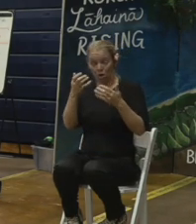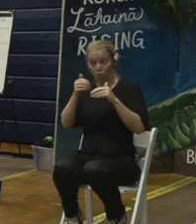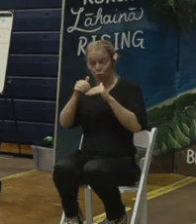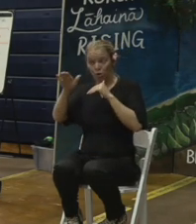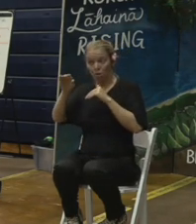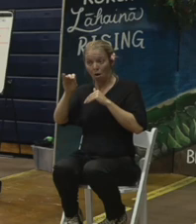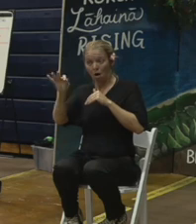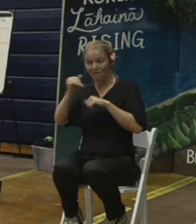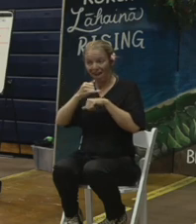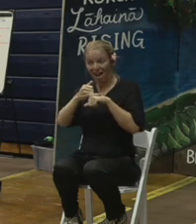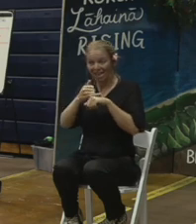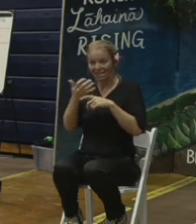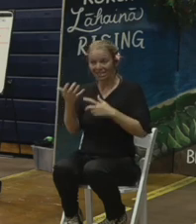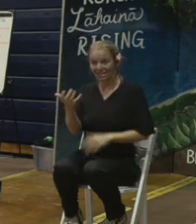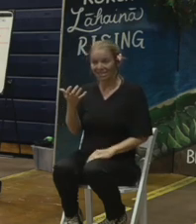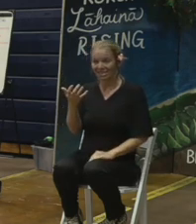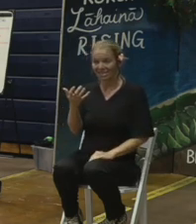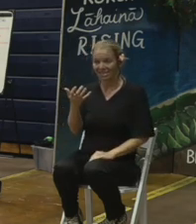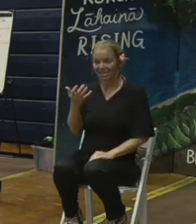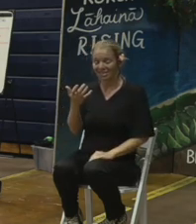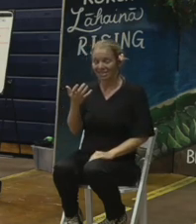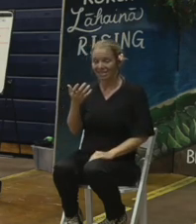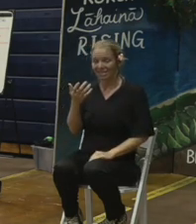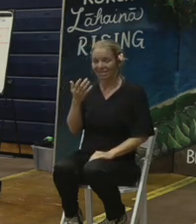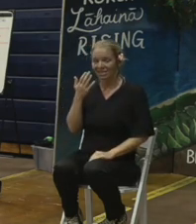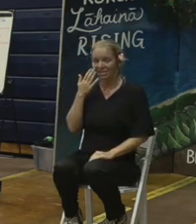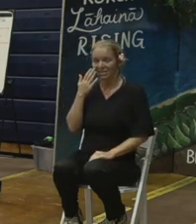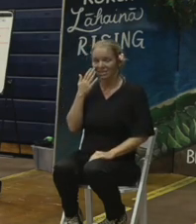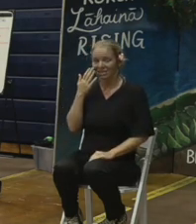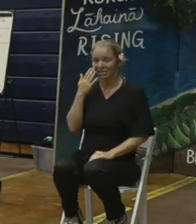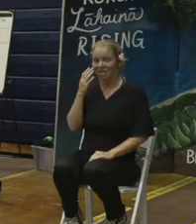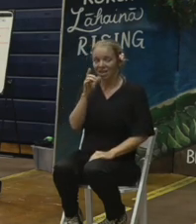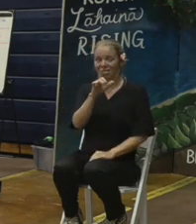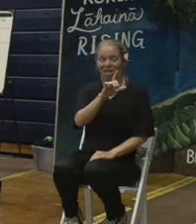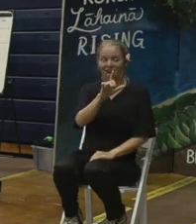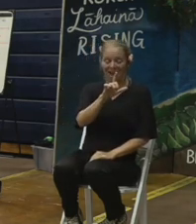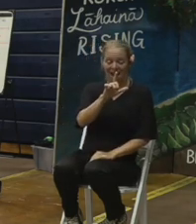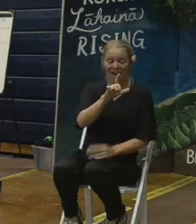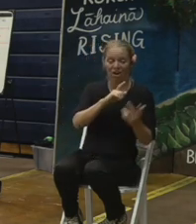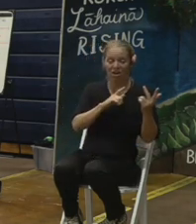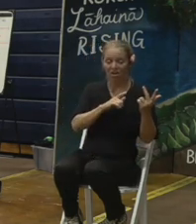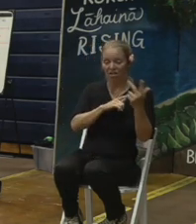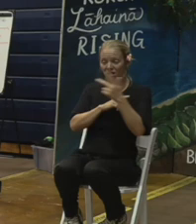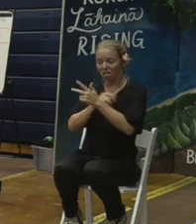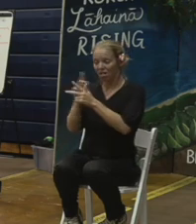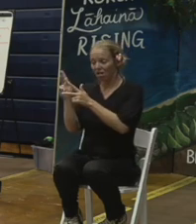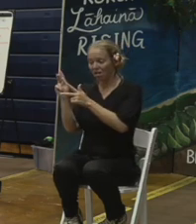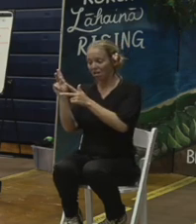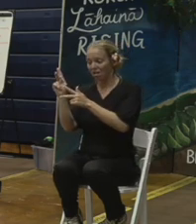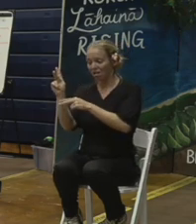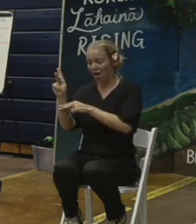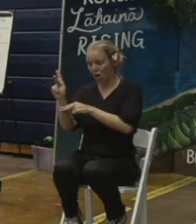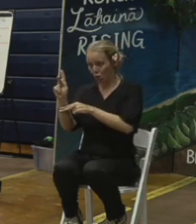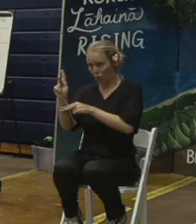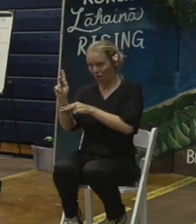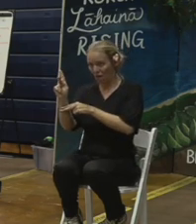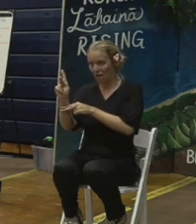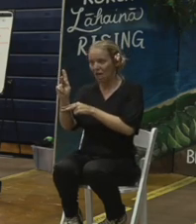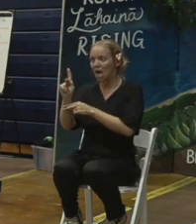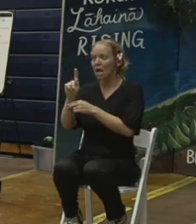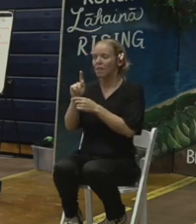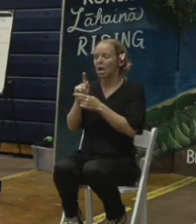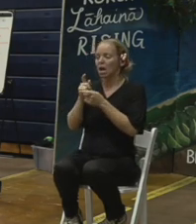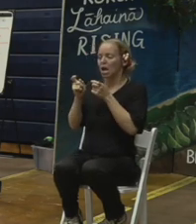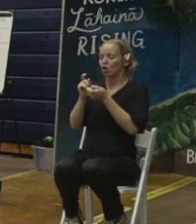still comes into play. It needs to be trucked from Lahaina to Kahului side to a TDS site, re-handled to be put on a